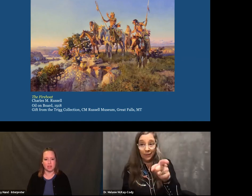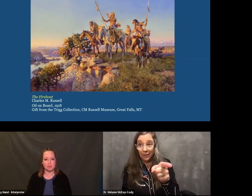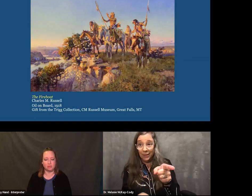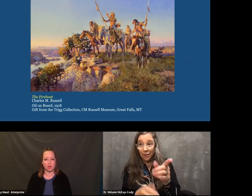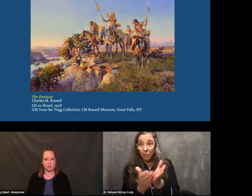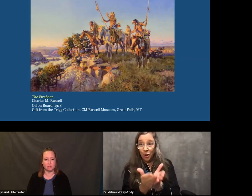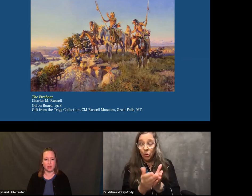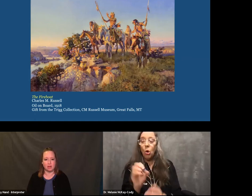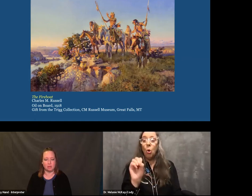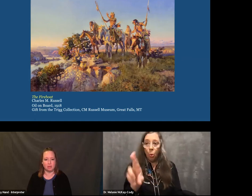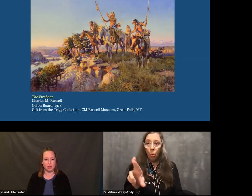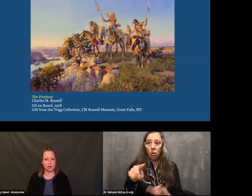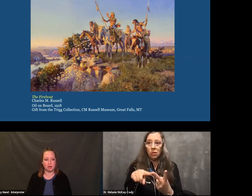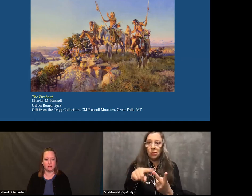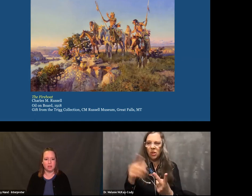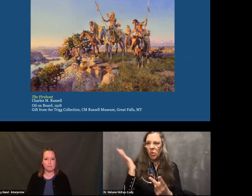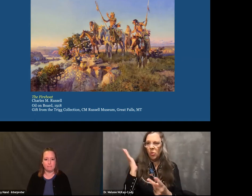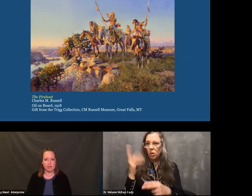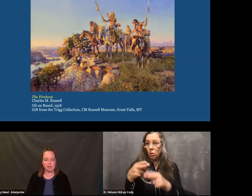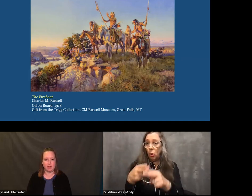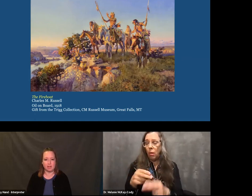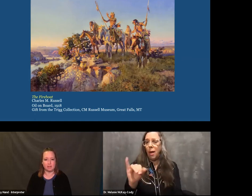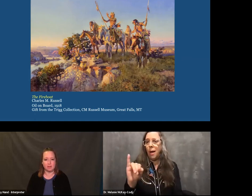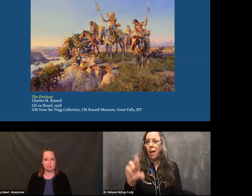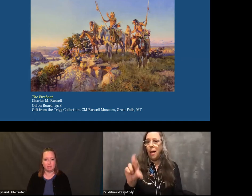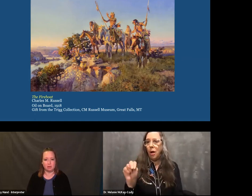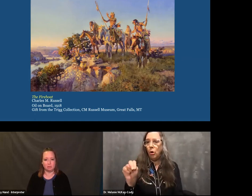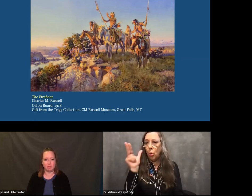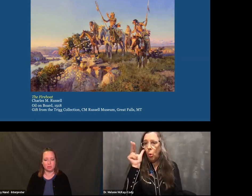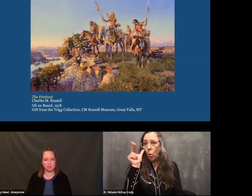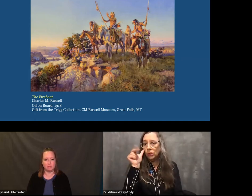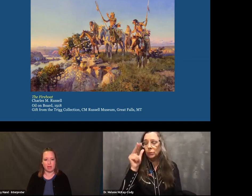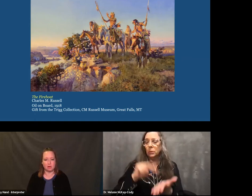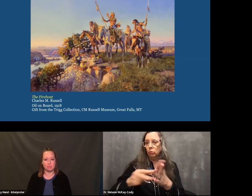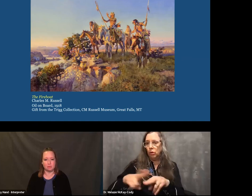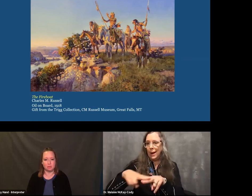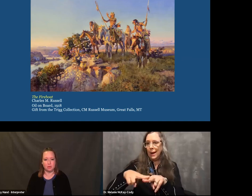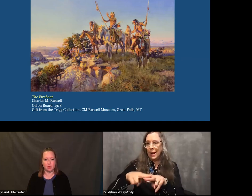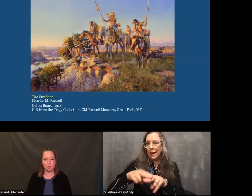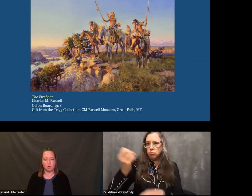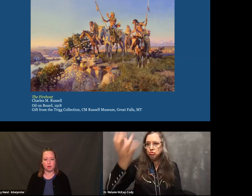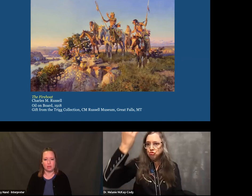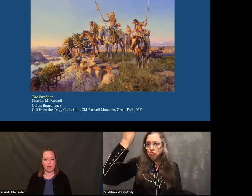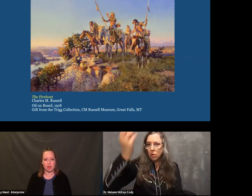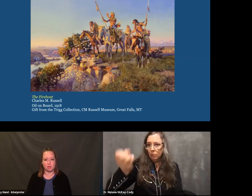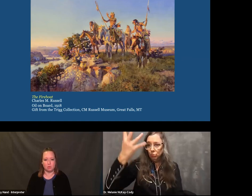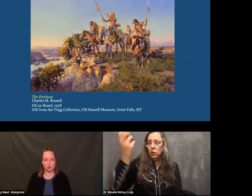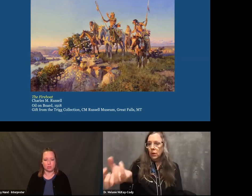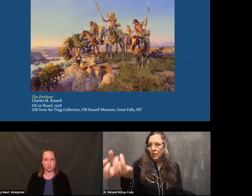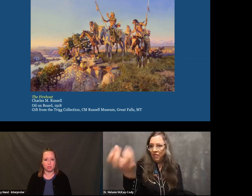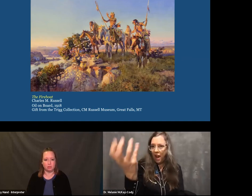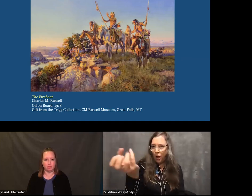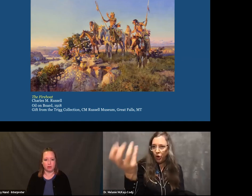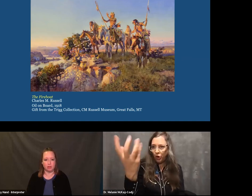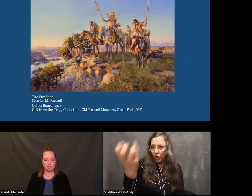talk sign this fire sign up in the air, meaning a steamboat, a steam-powered boat, or the iron